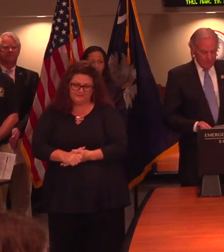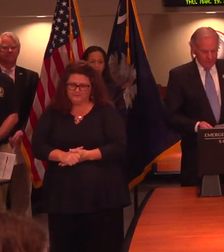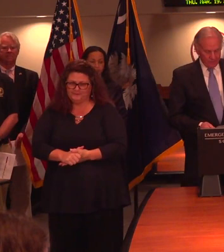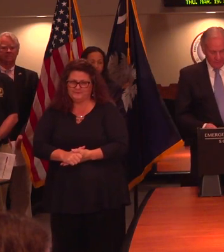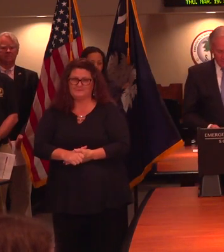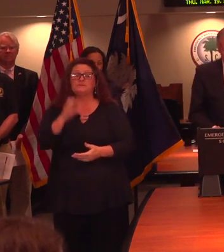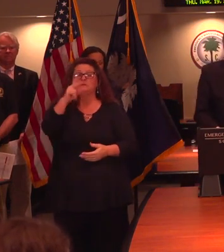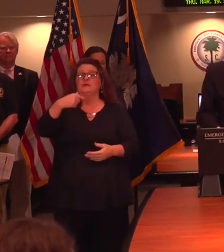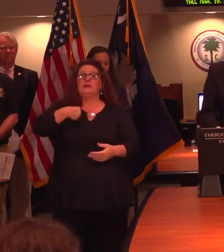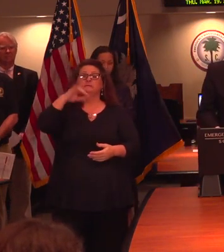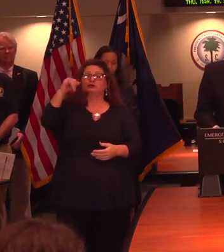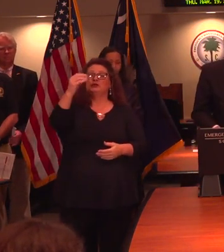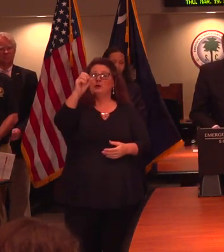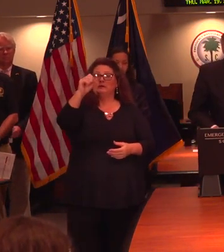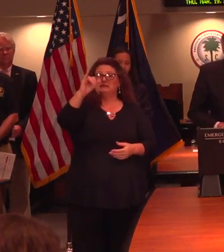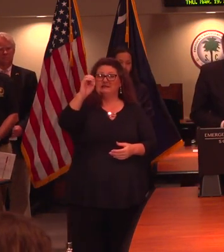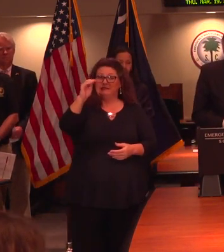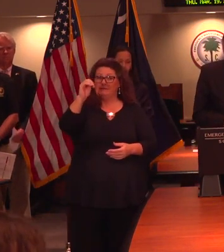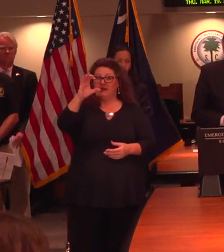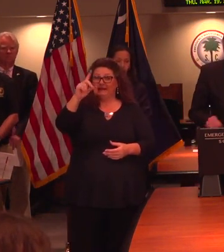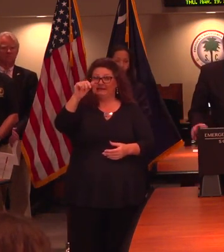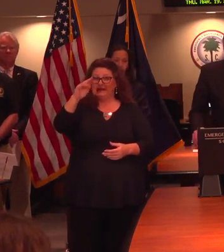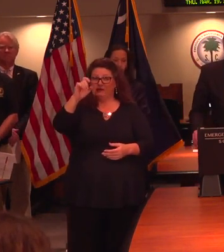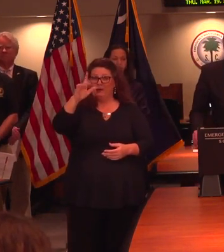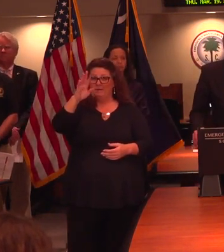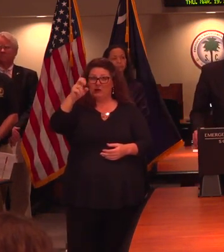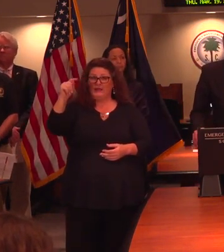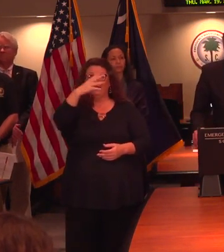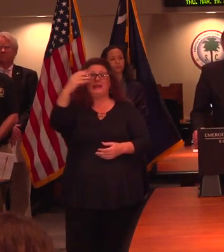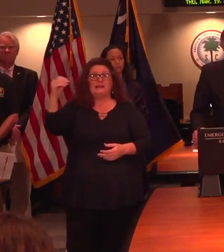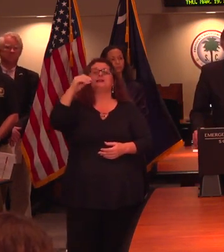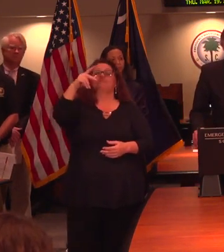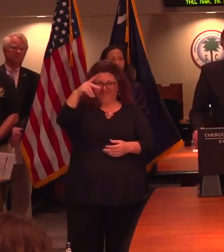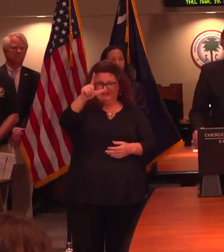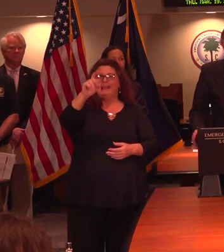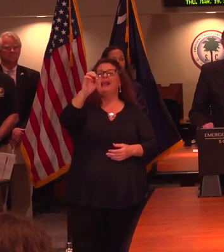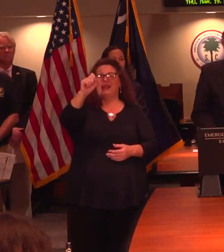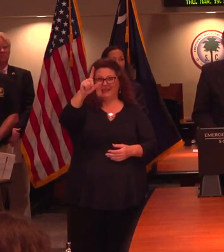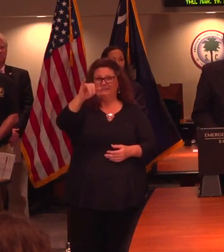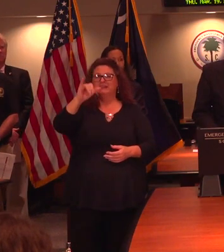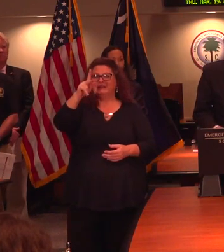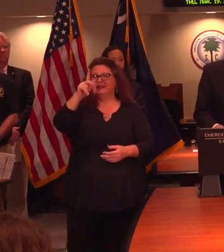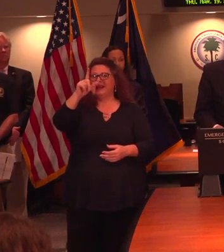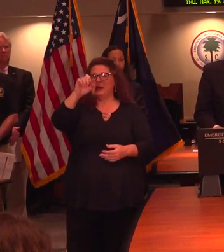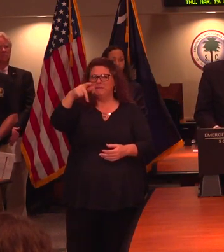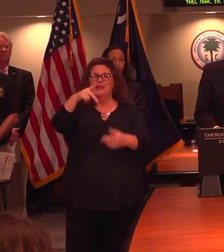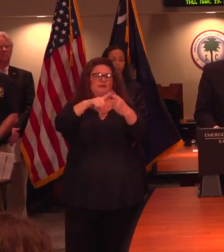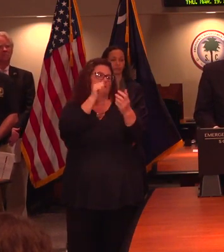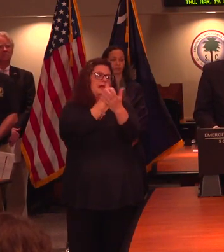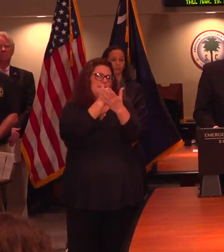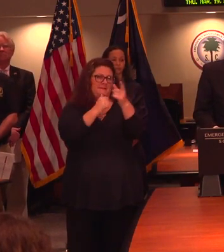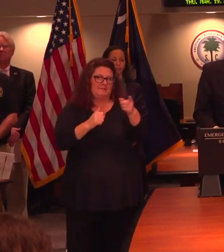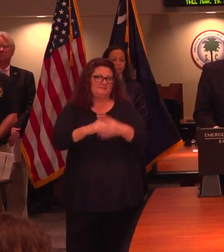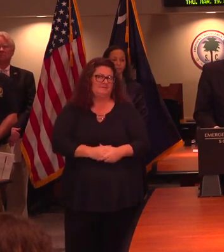And Josie McDaniel Burkett, we thank you. And also we have Leslie Klipek with us. Thank you as well, ma'am.